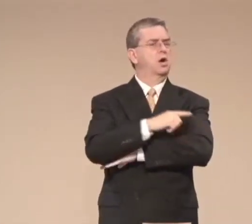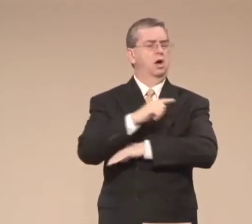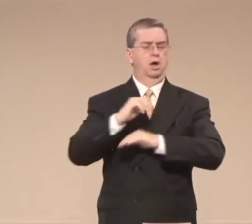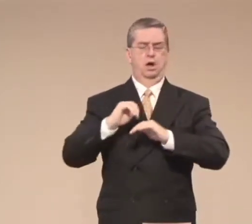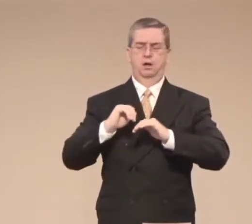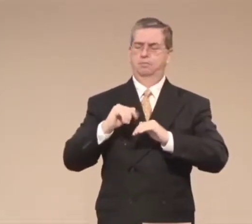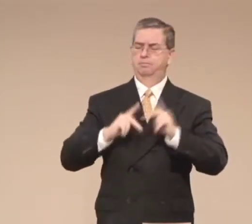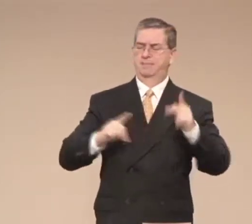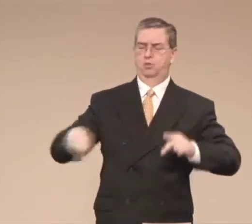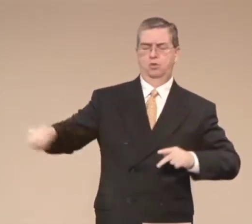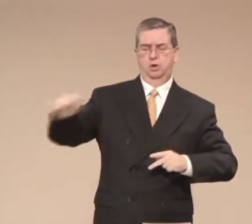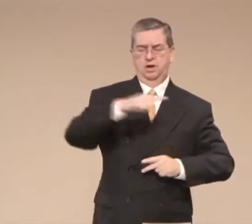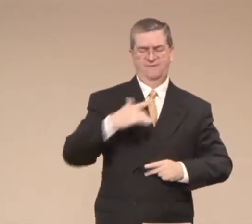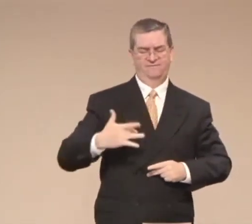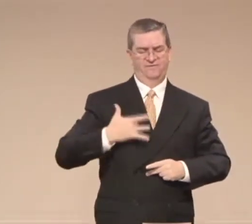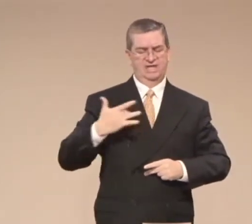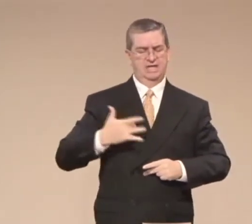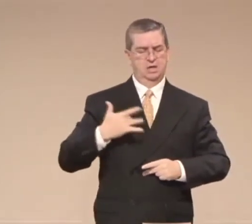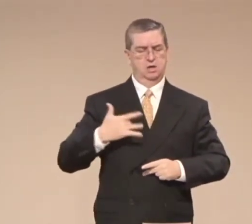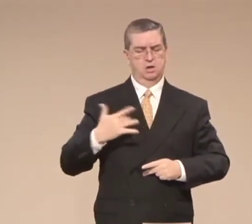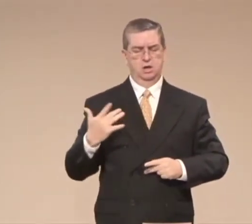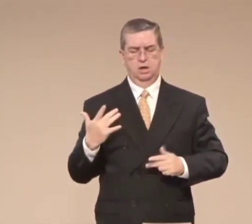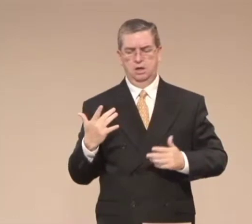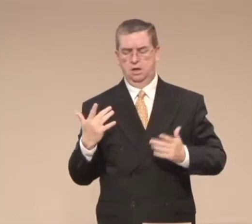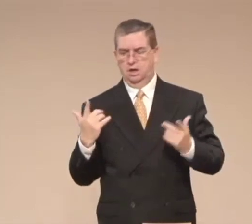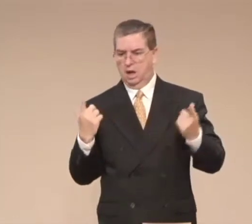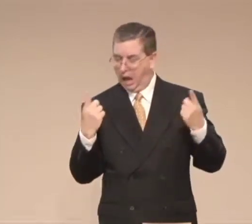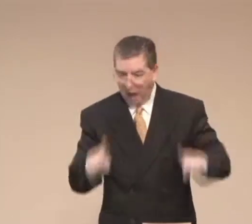And Job finally had the victory in his life.